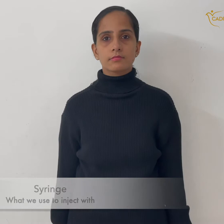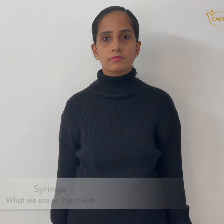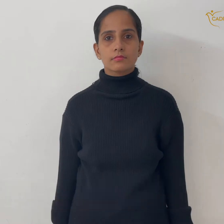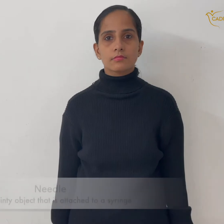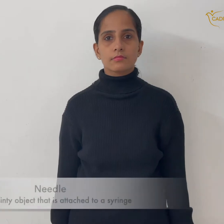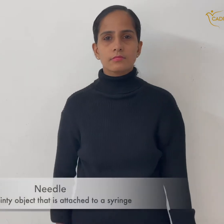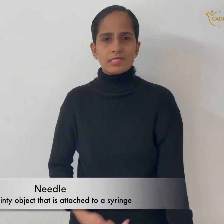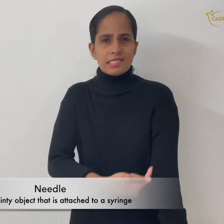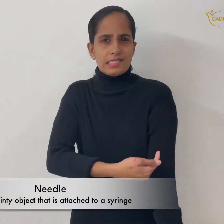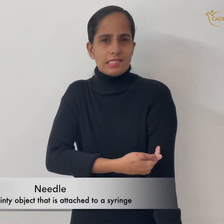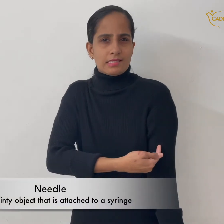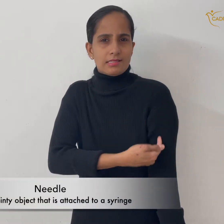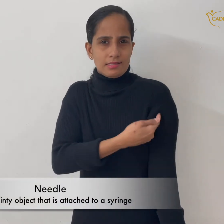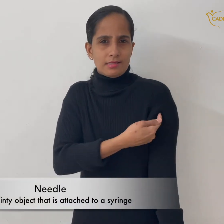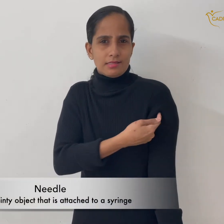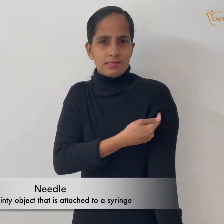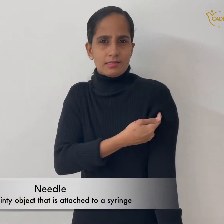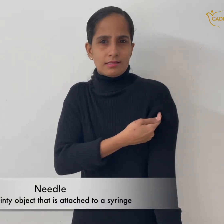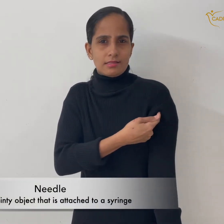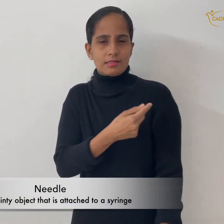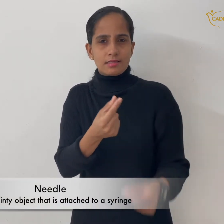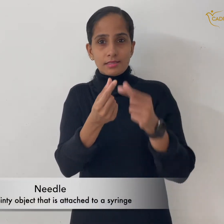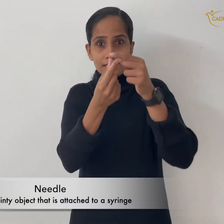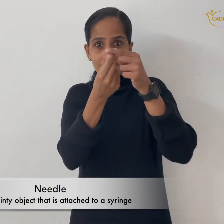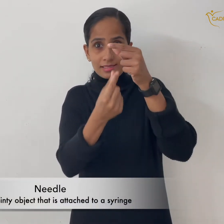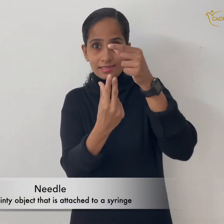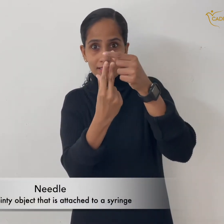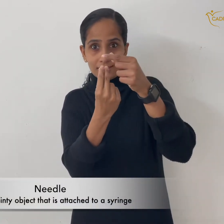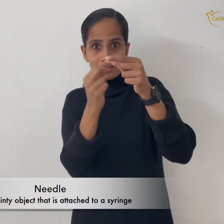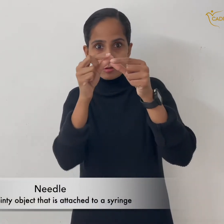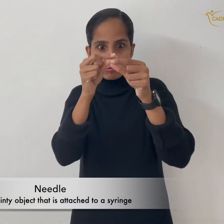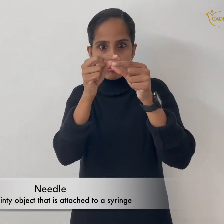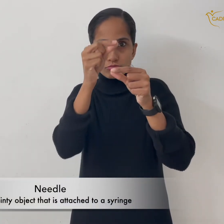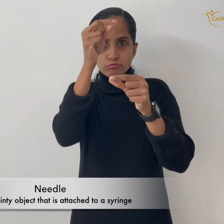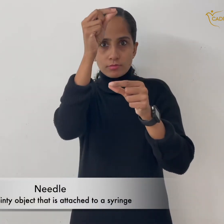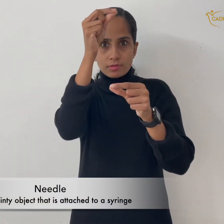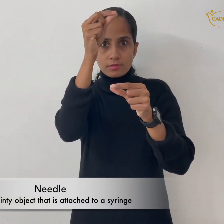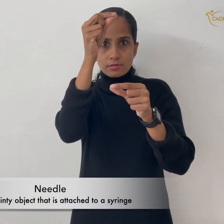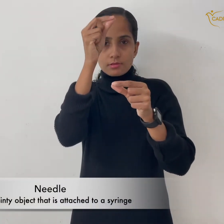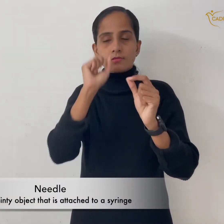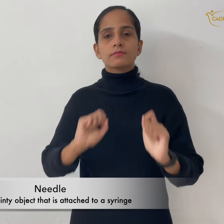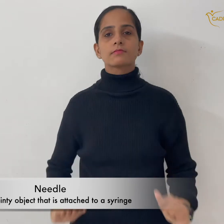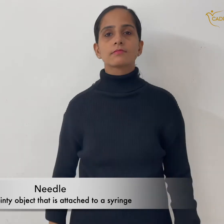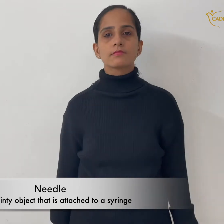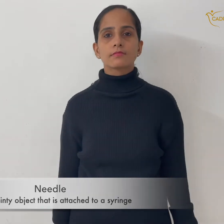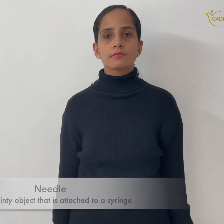needle the sharp pointy object that is attached to a syringe